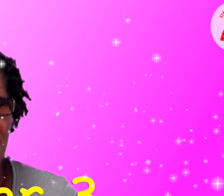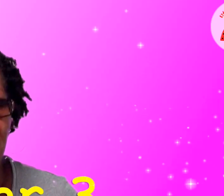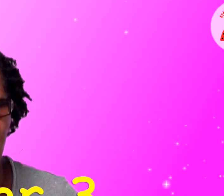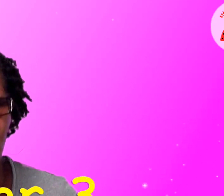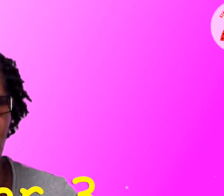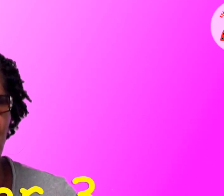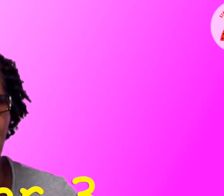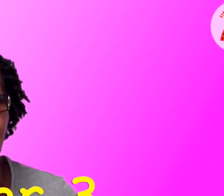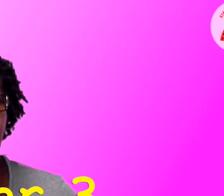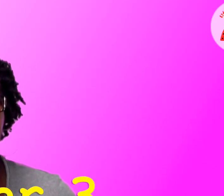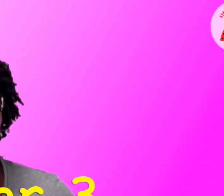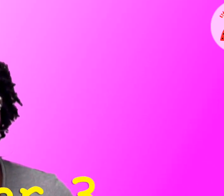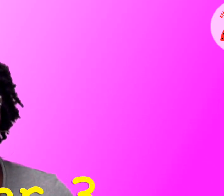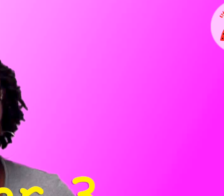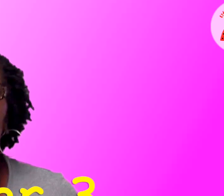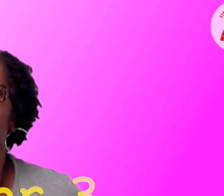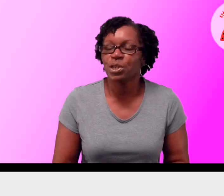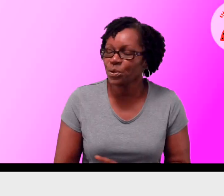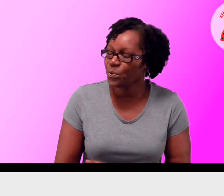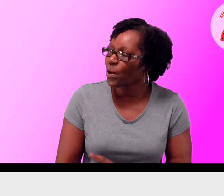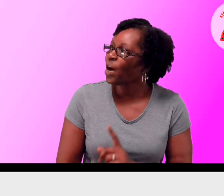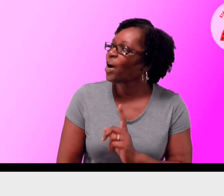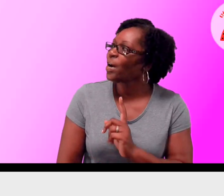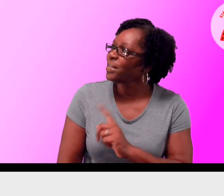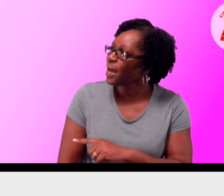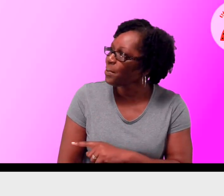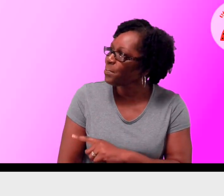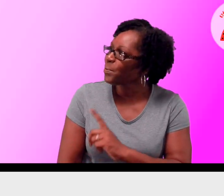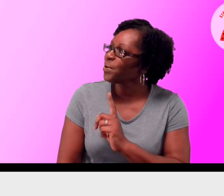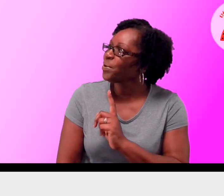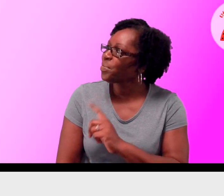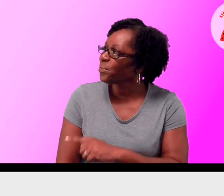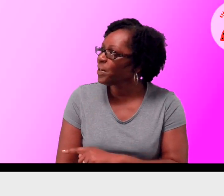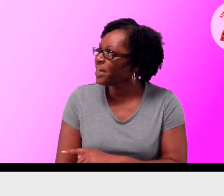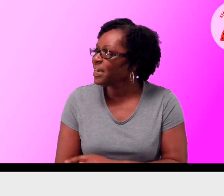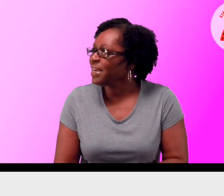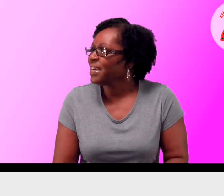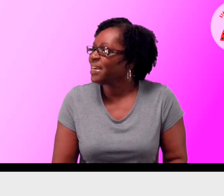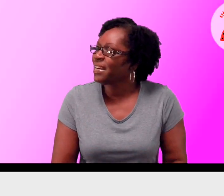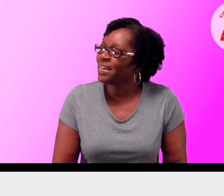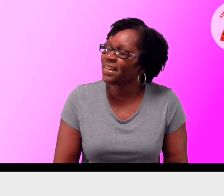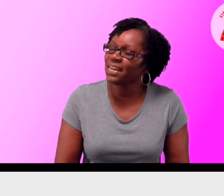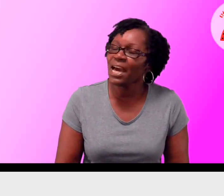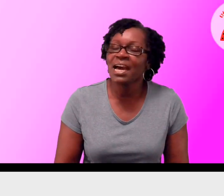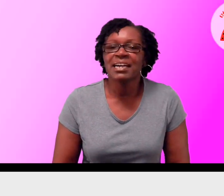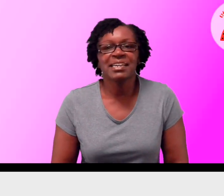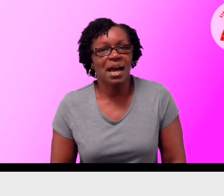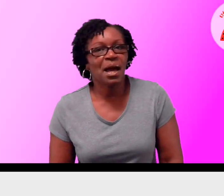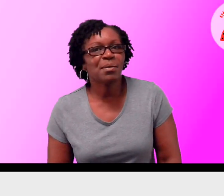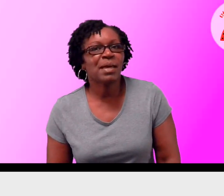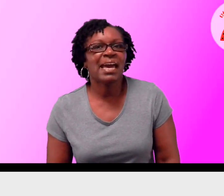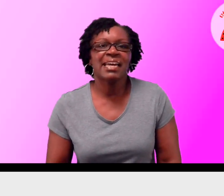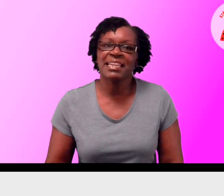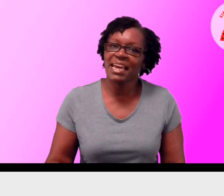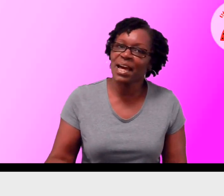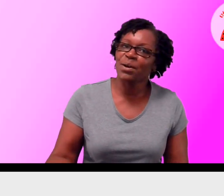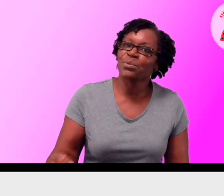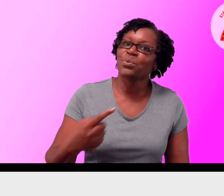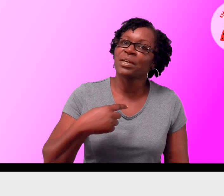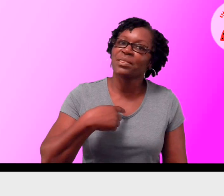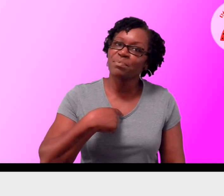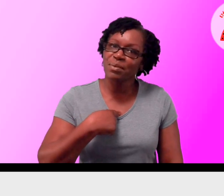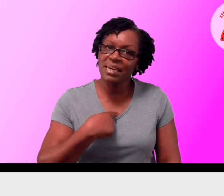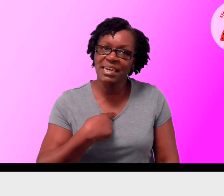So sing along with me. You are number three, come and